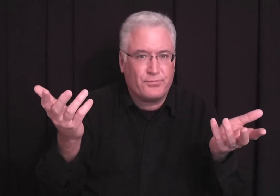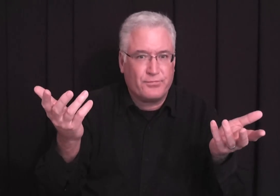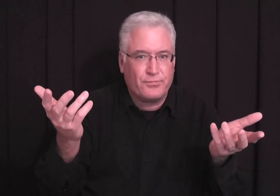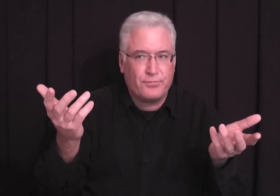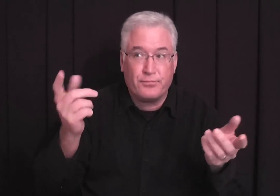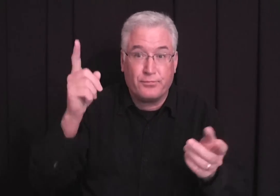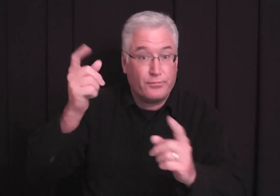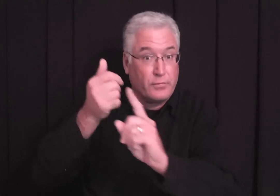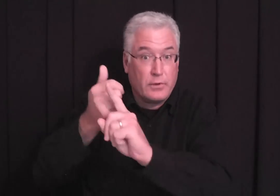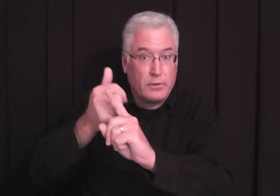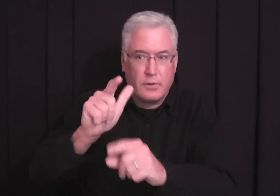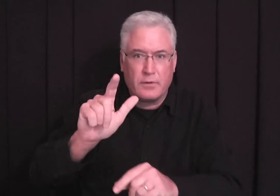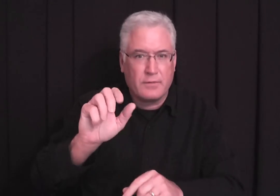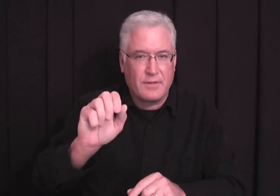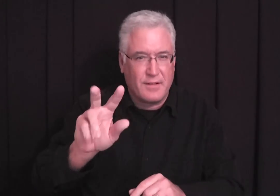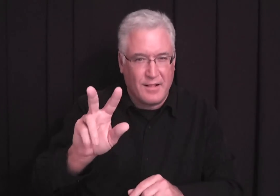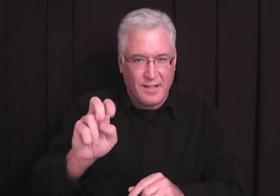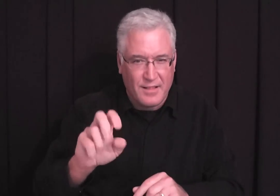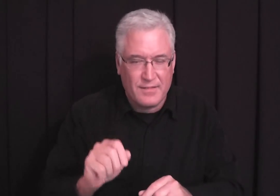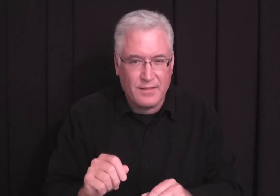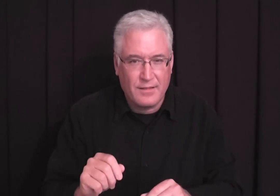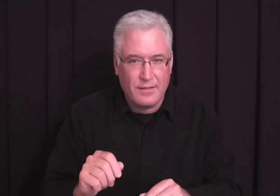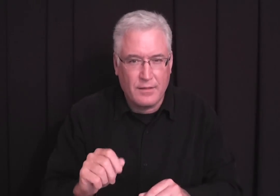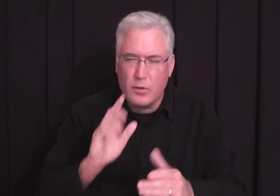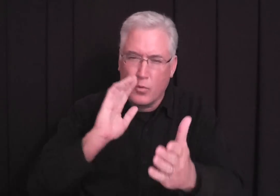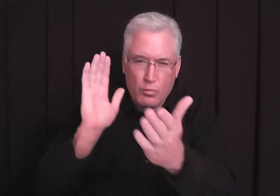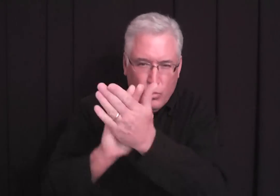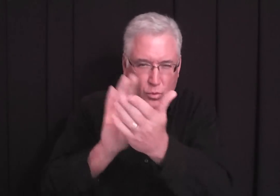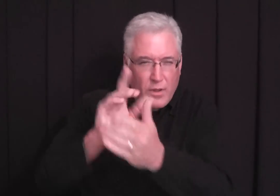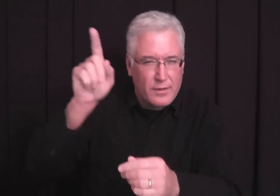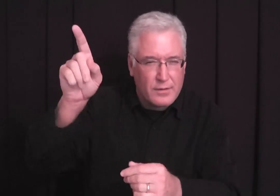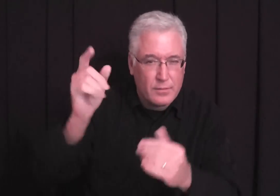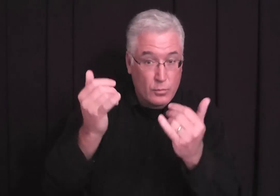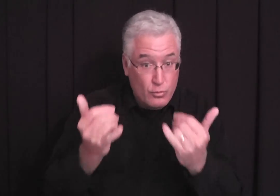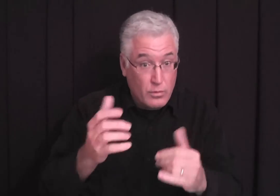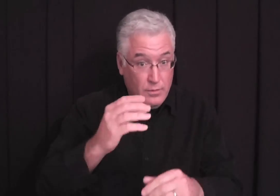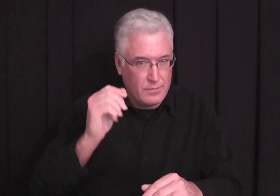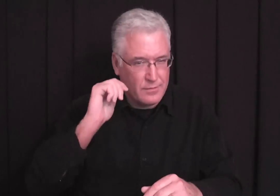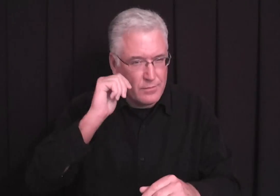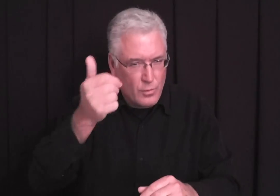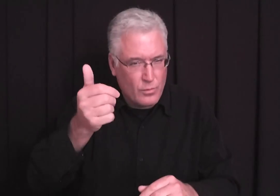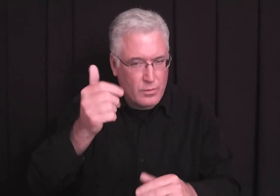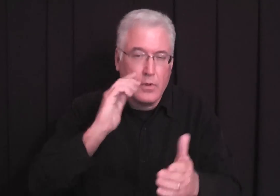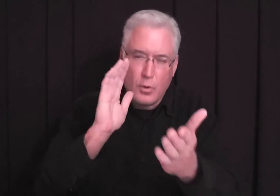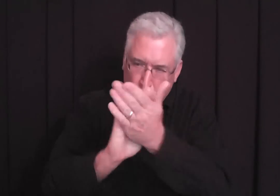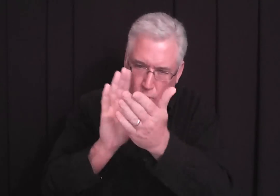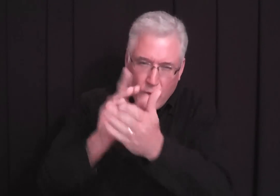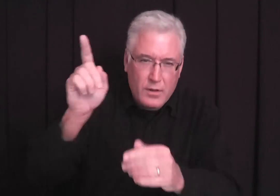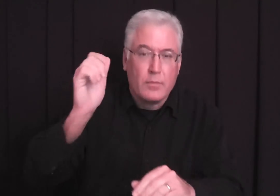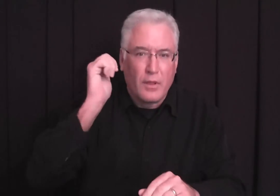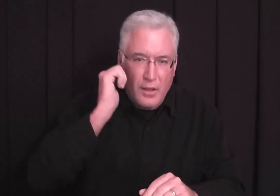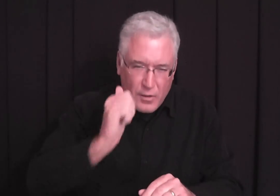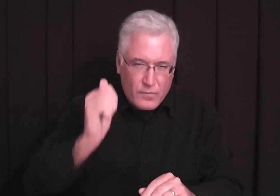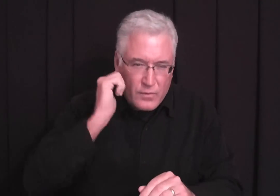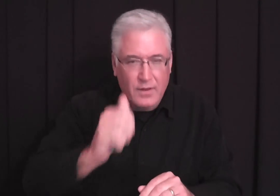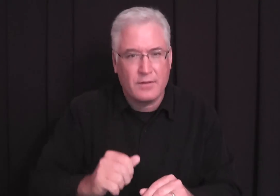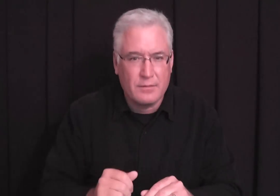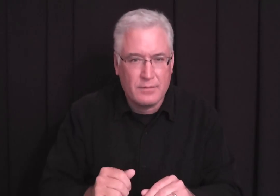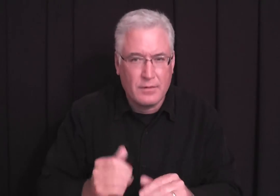Well, the reason is because God Himself is love. Praise Him. Praise Him today and tomorrow. Praise Him